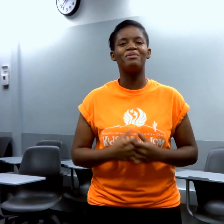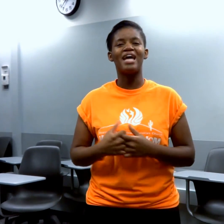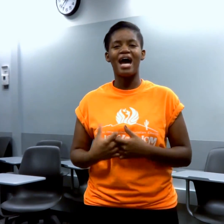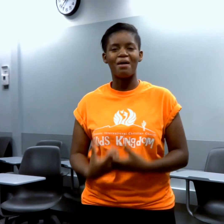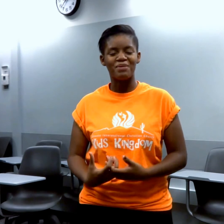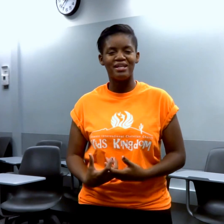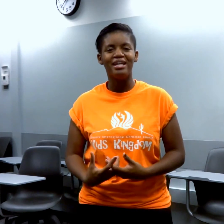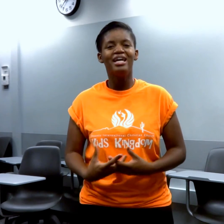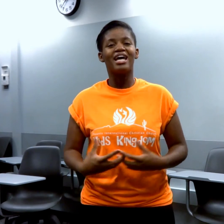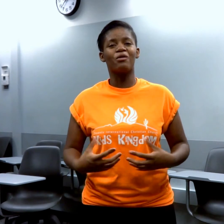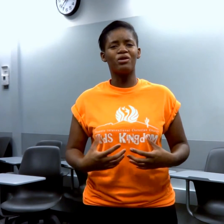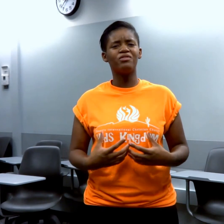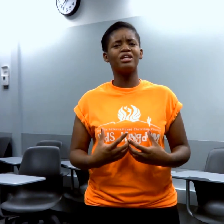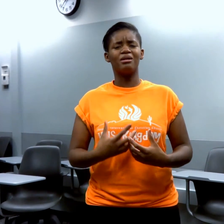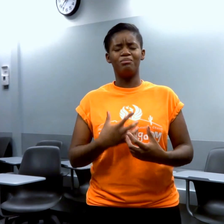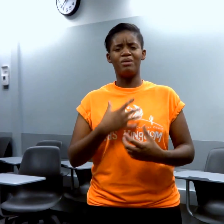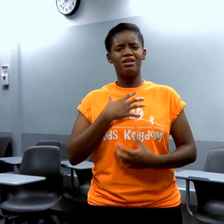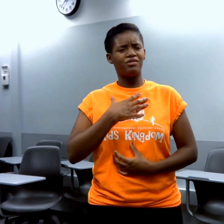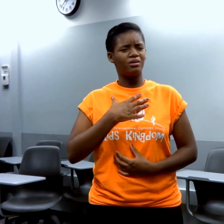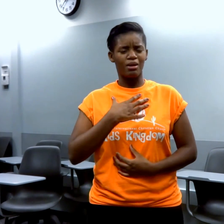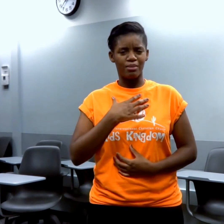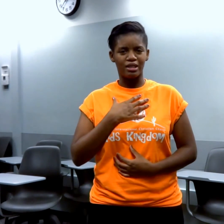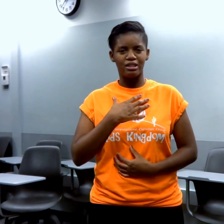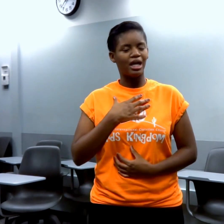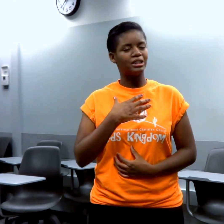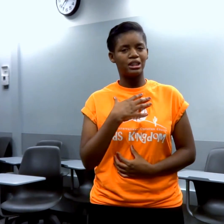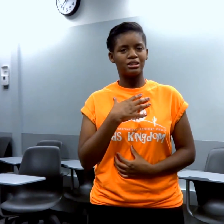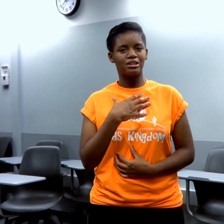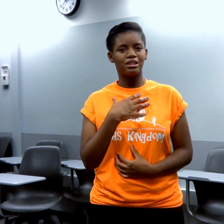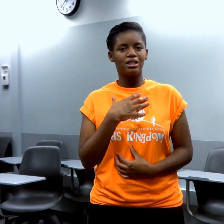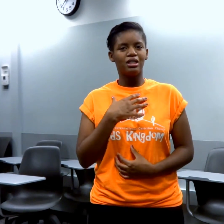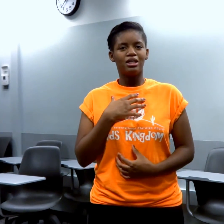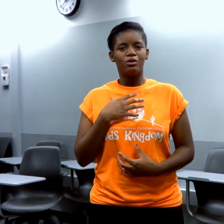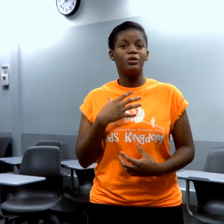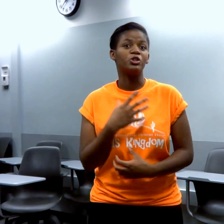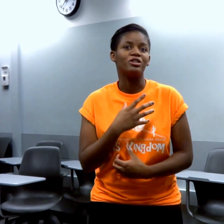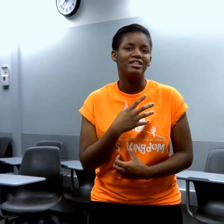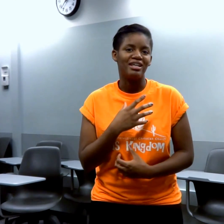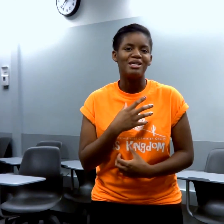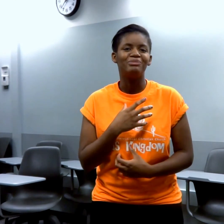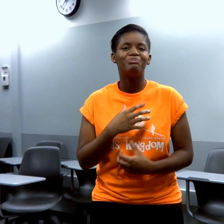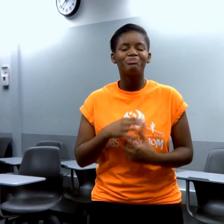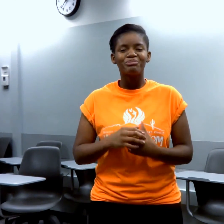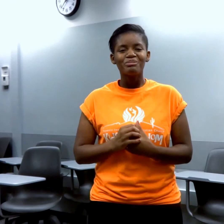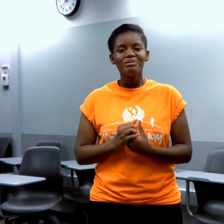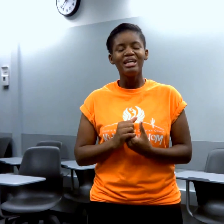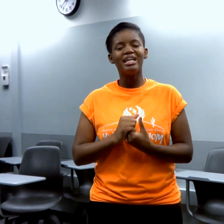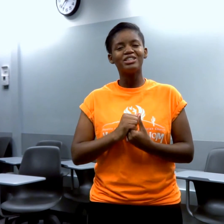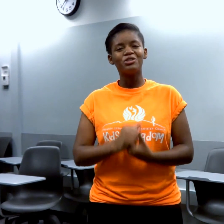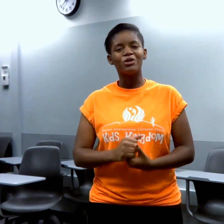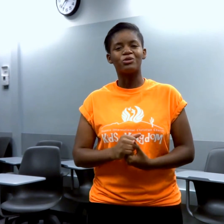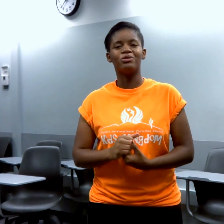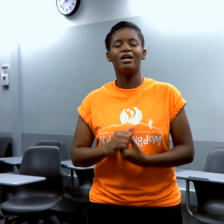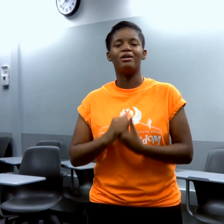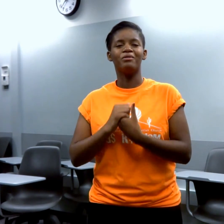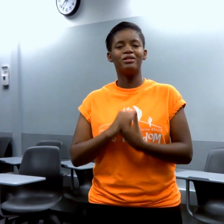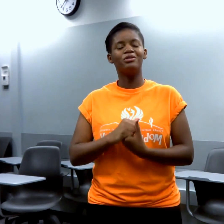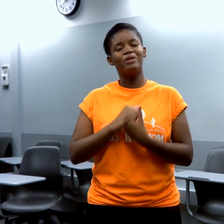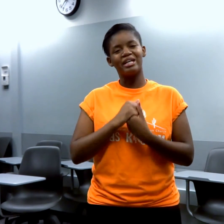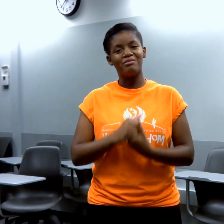be happy, and I want to feel like I'm benefiting my body, not just restricting it. And as you go through it, I really do recommend